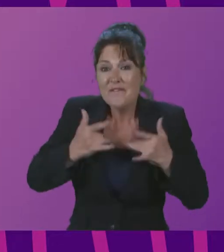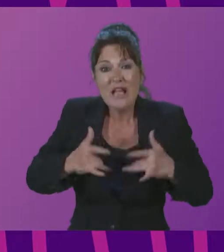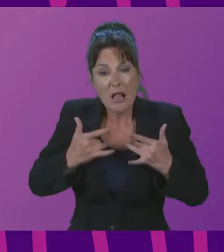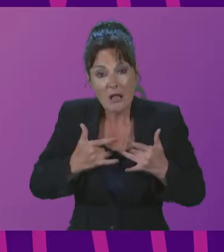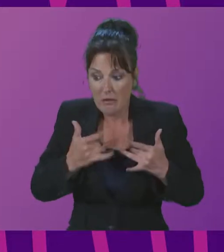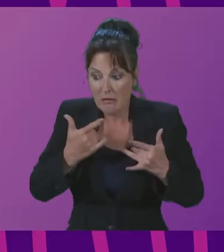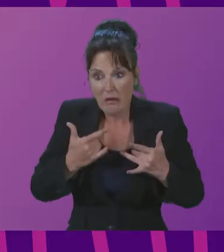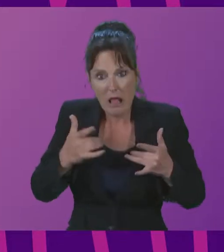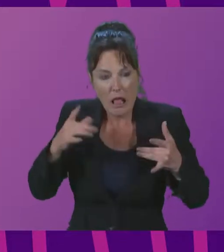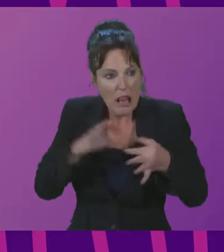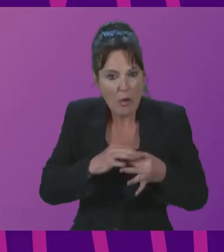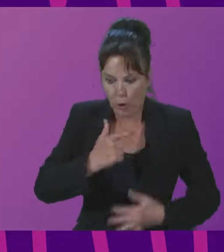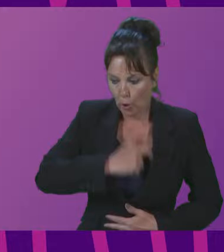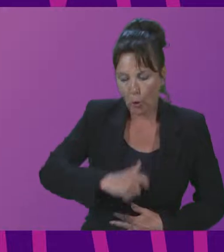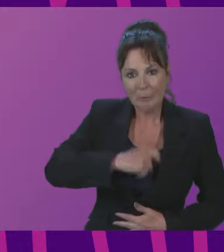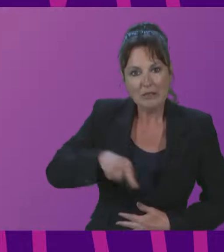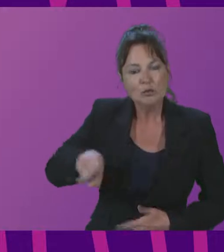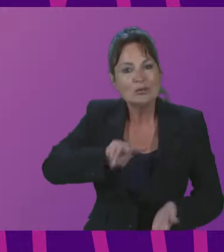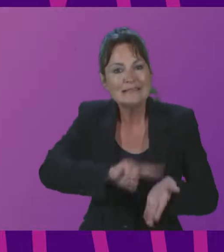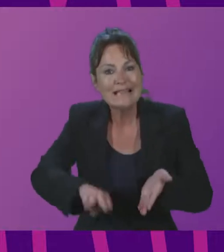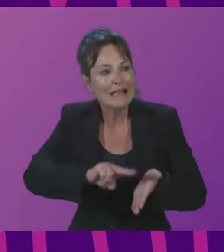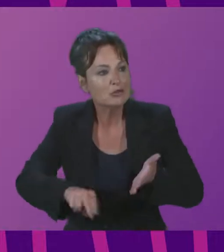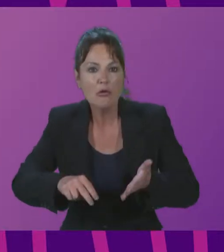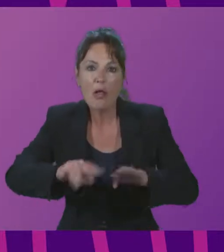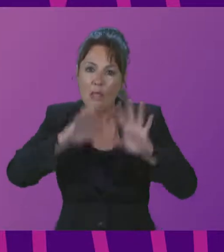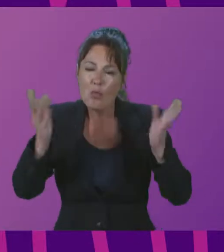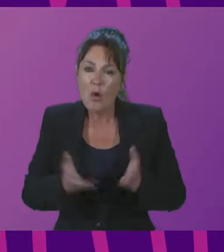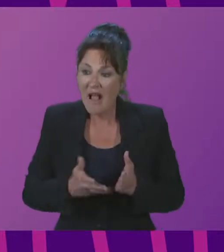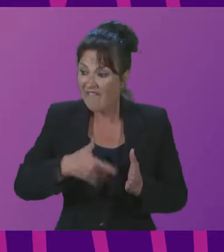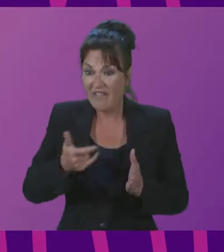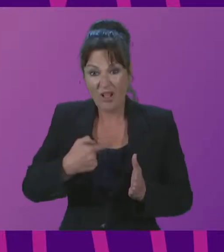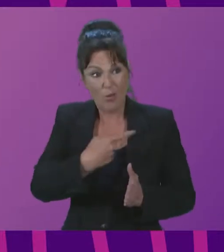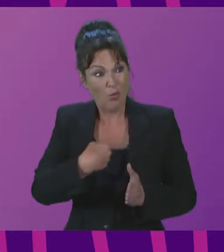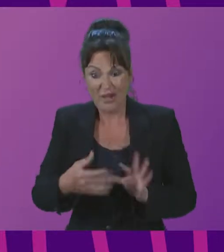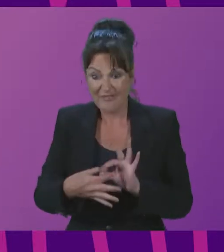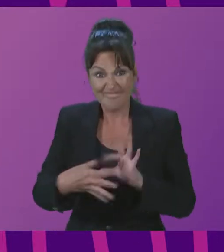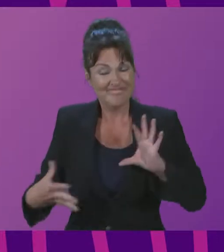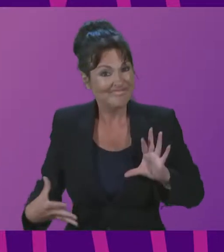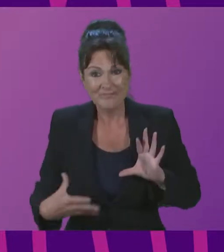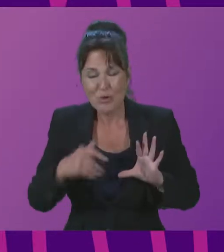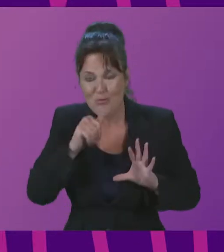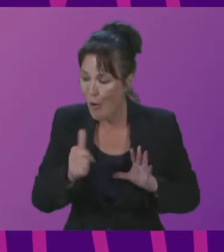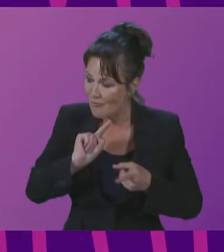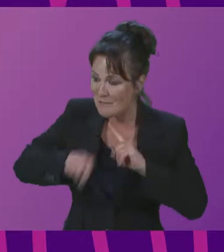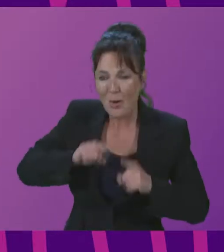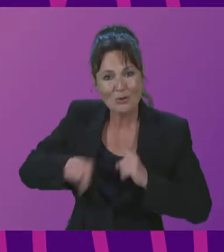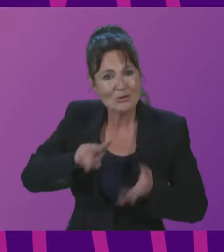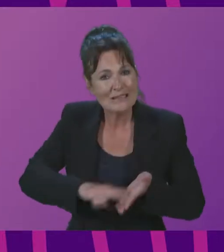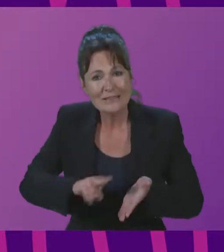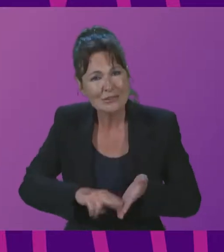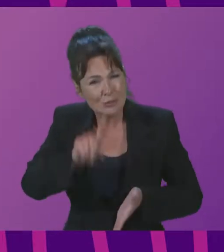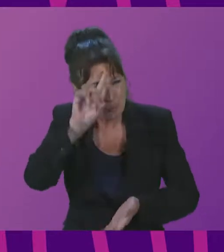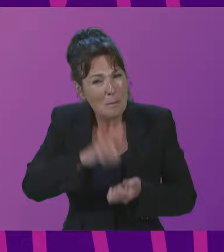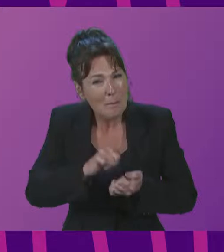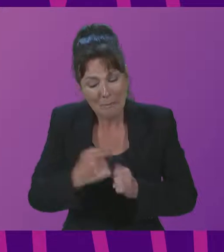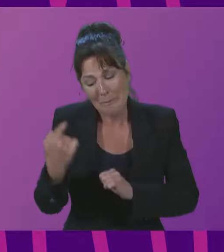knowledge of nature by being with it, part of it. A line from Jungle Book last night, we are of nature, not